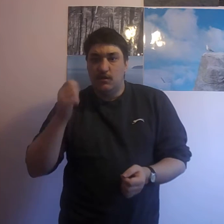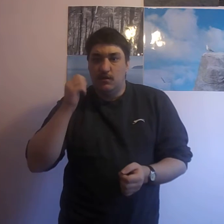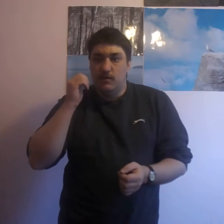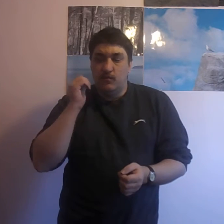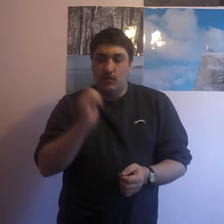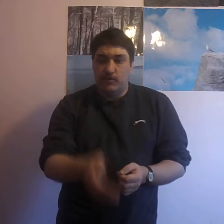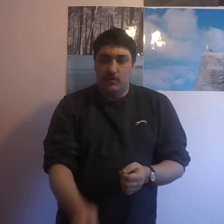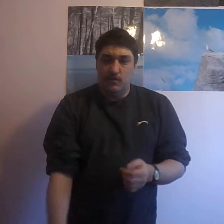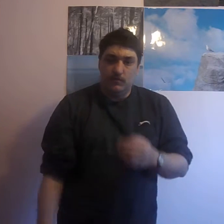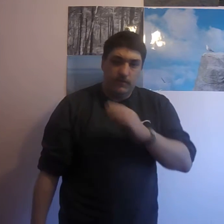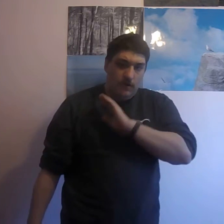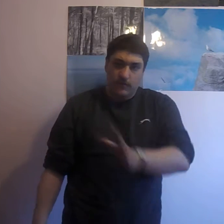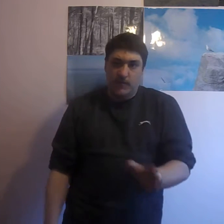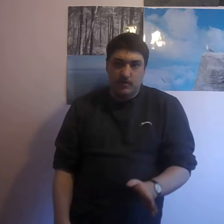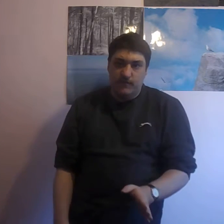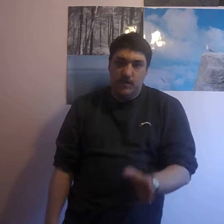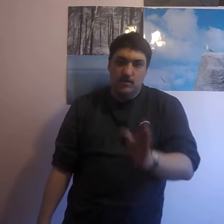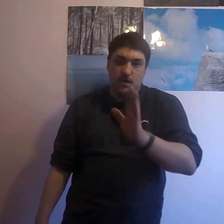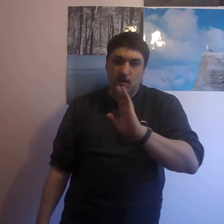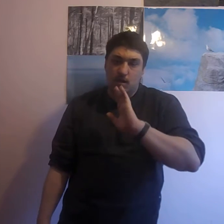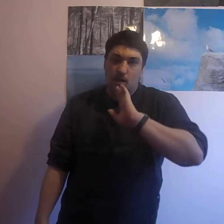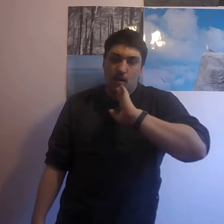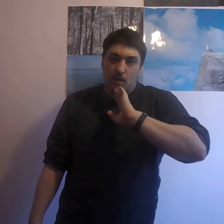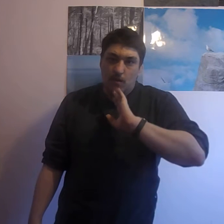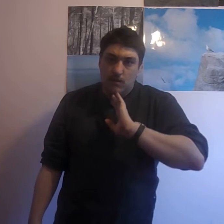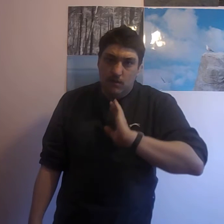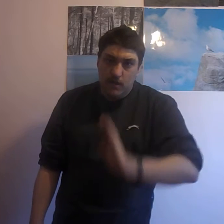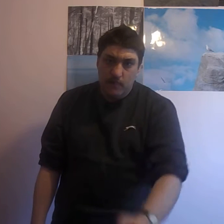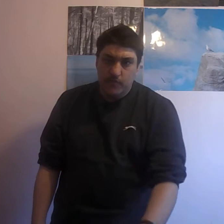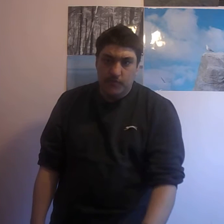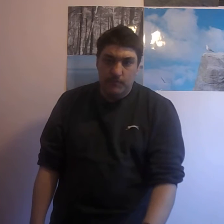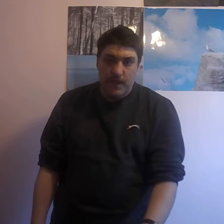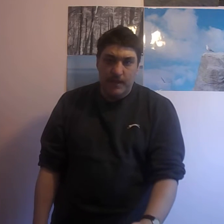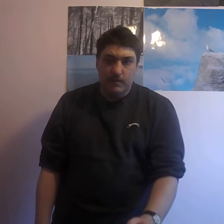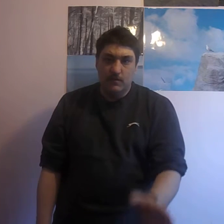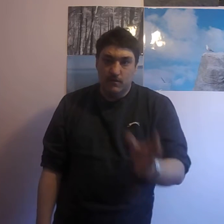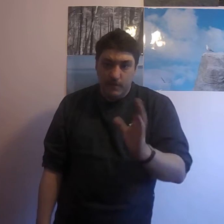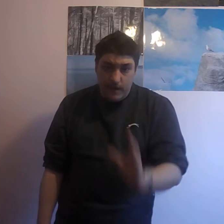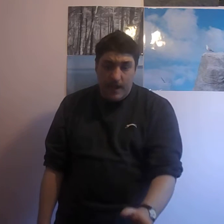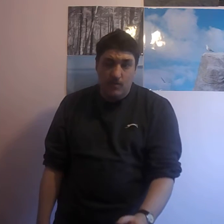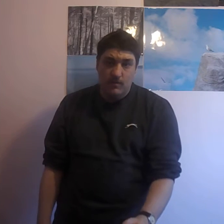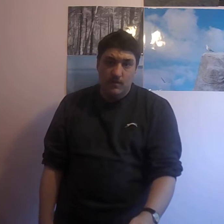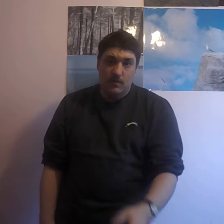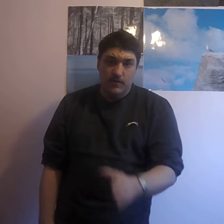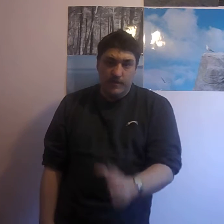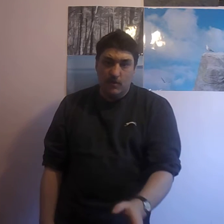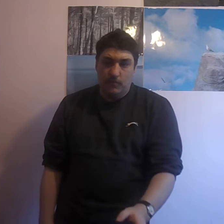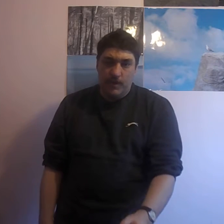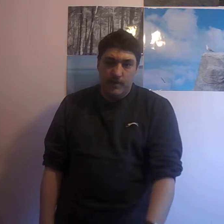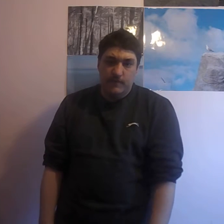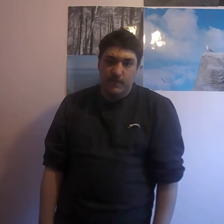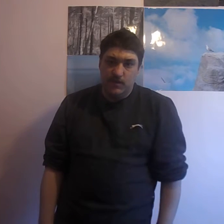It was not the special feature. It was the main. Now the single player is the feature.